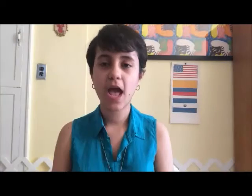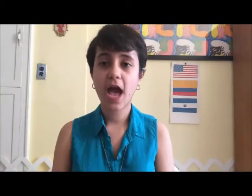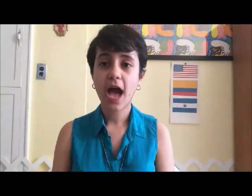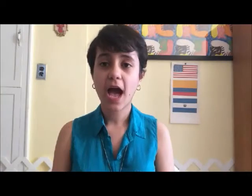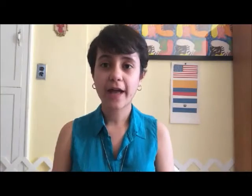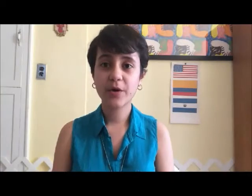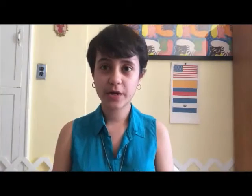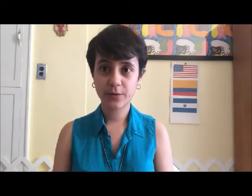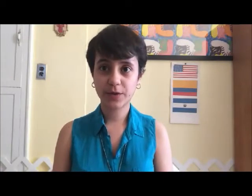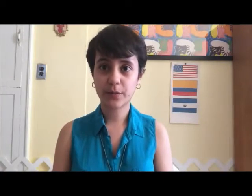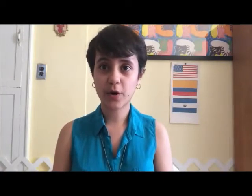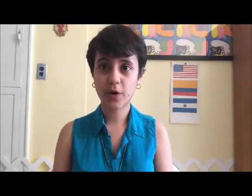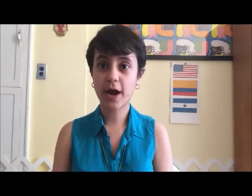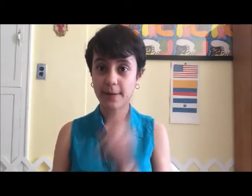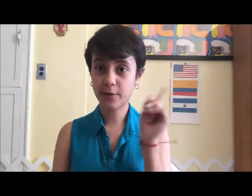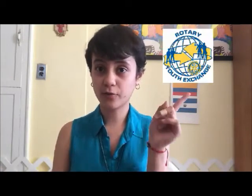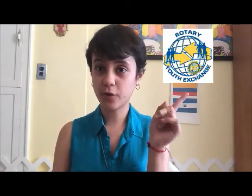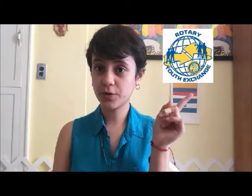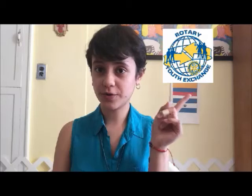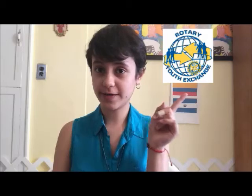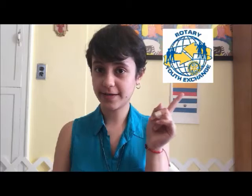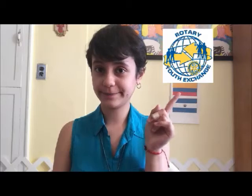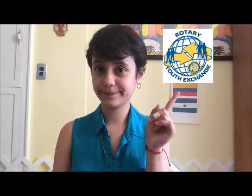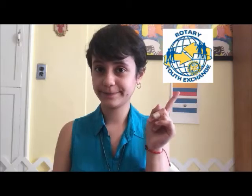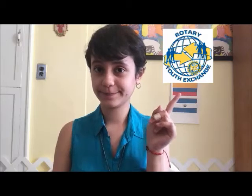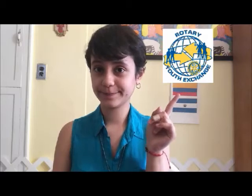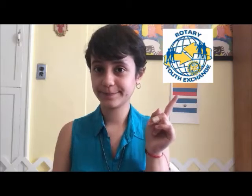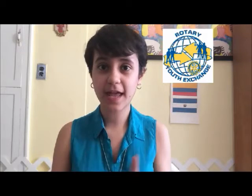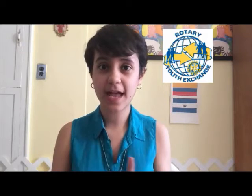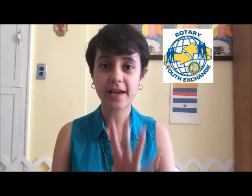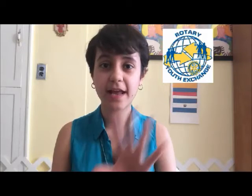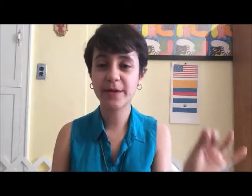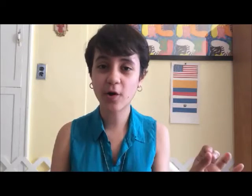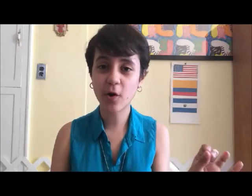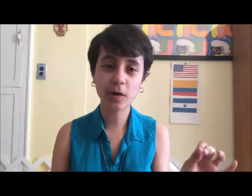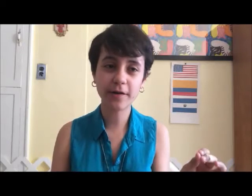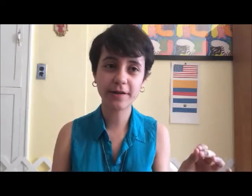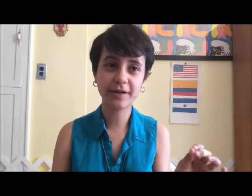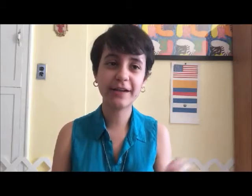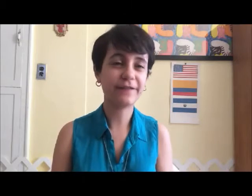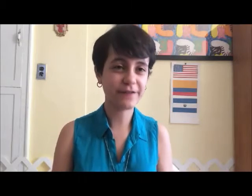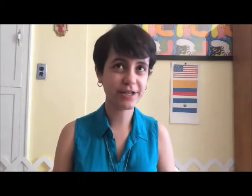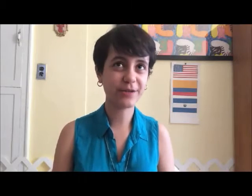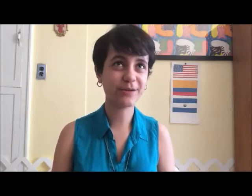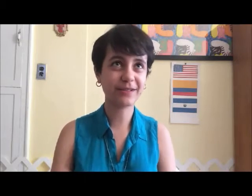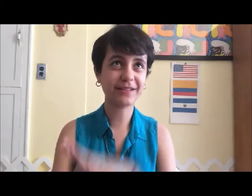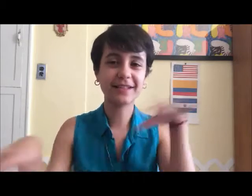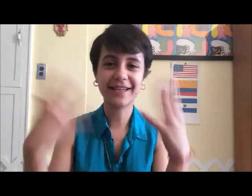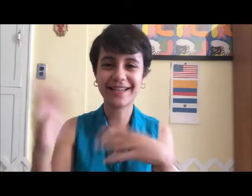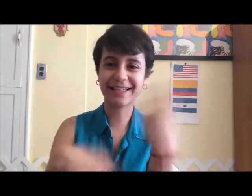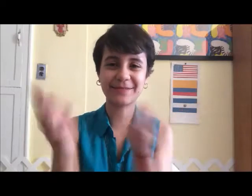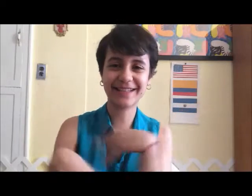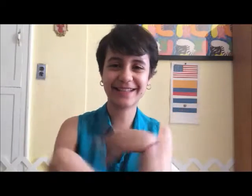I am going with the program Rotary and I'll make a whole other video explaining